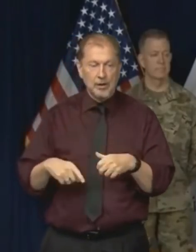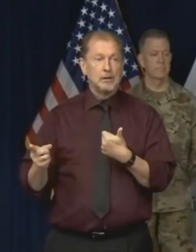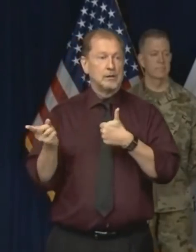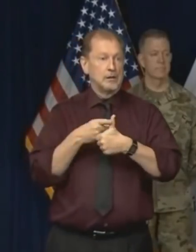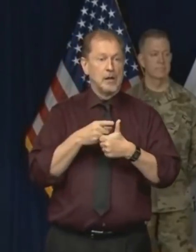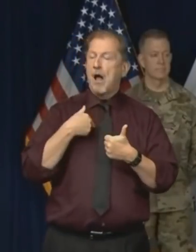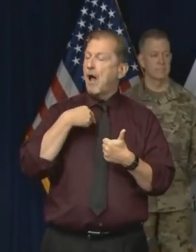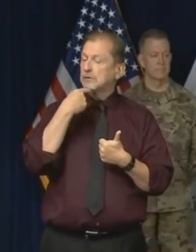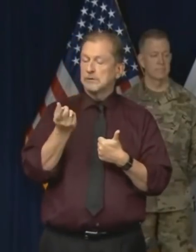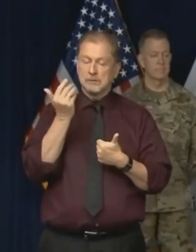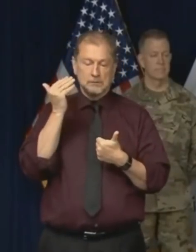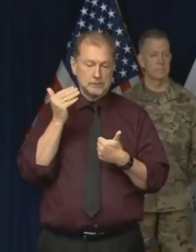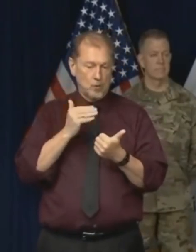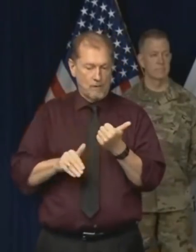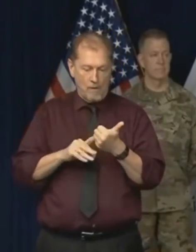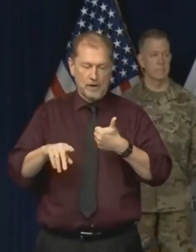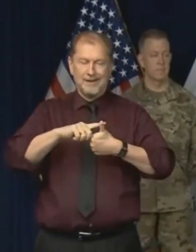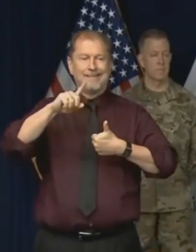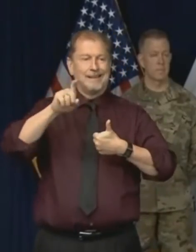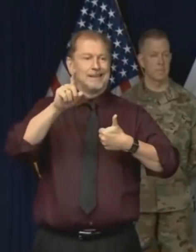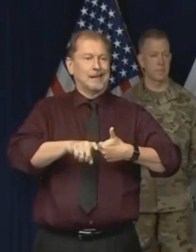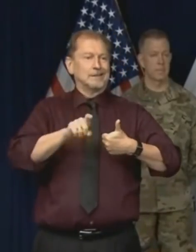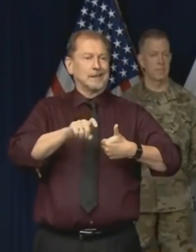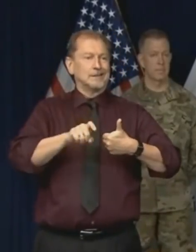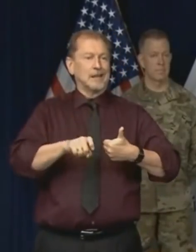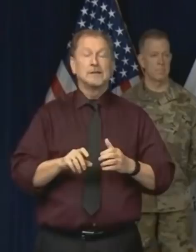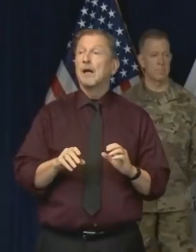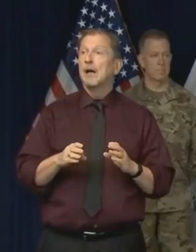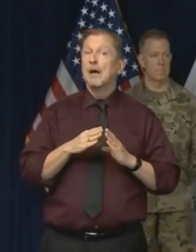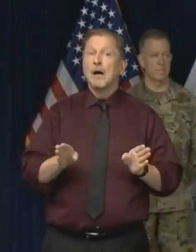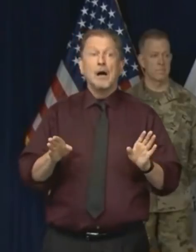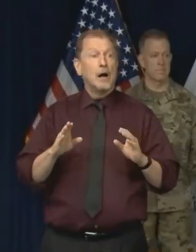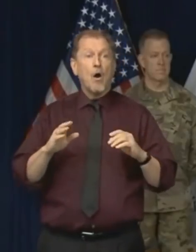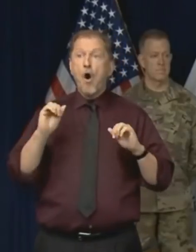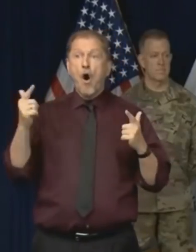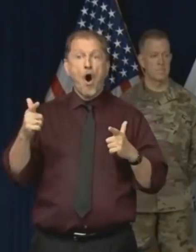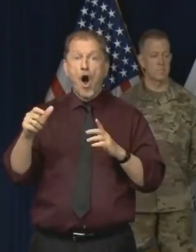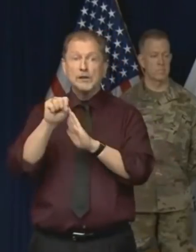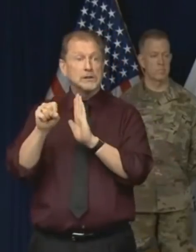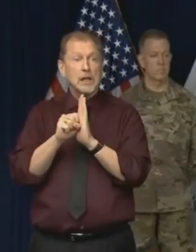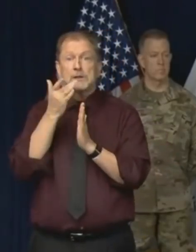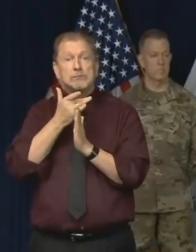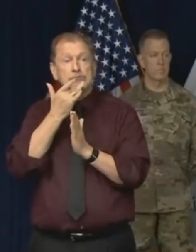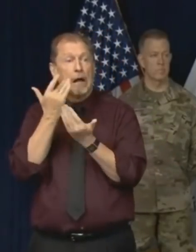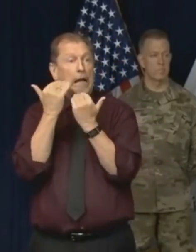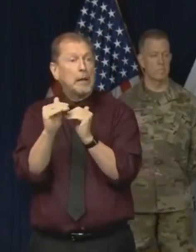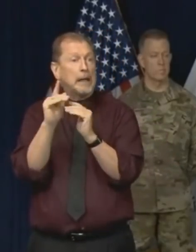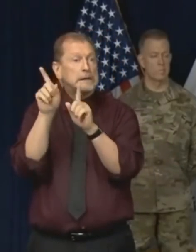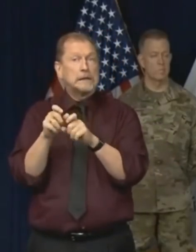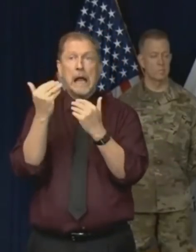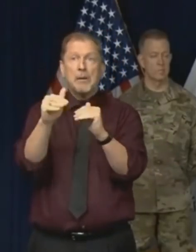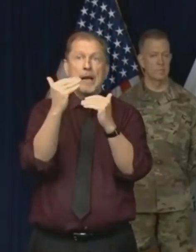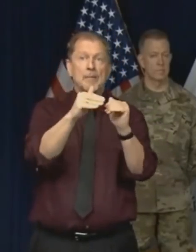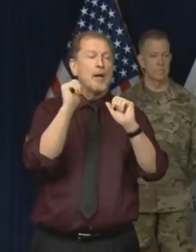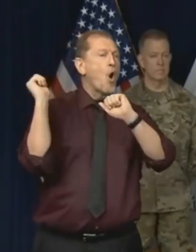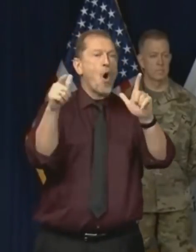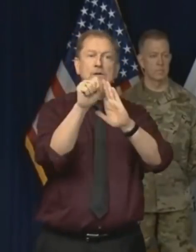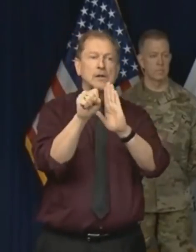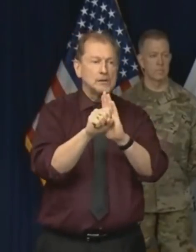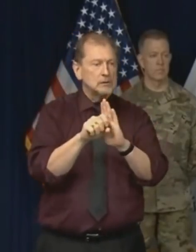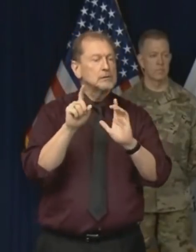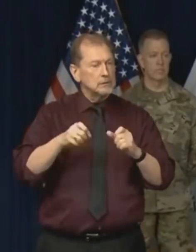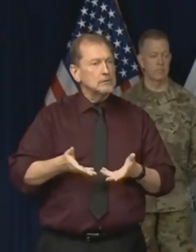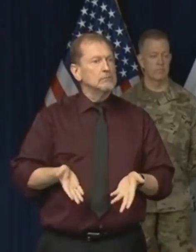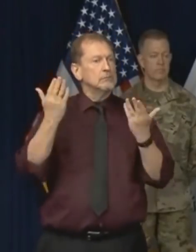testing and we're all working on that. No state has widespread testing yet, but we are all working on expanding testing. We